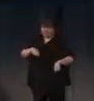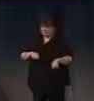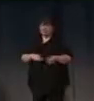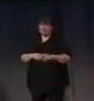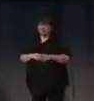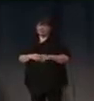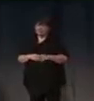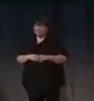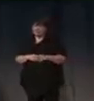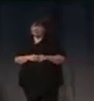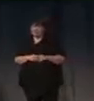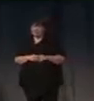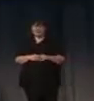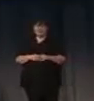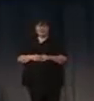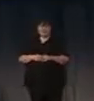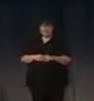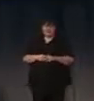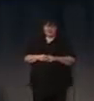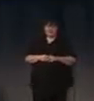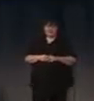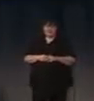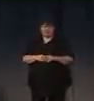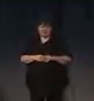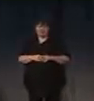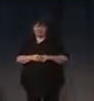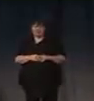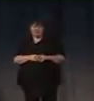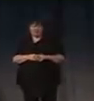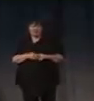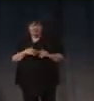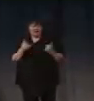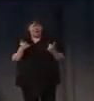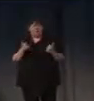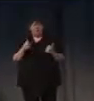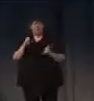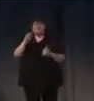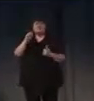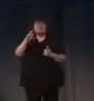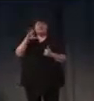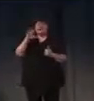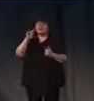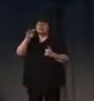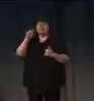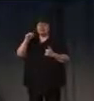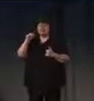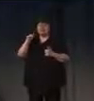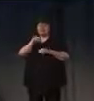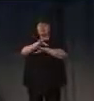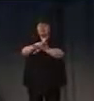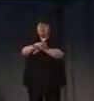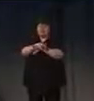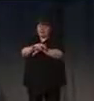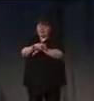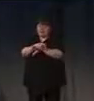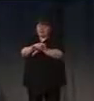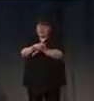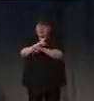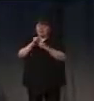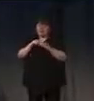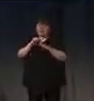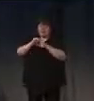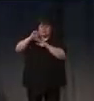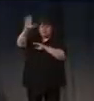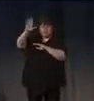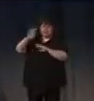it's get really kind of social spiders. And we are trying to send social spiders into the International Space Station. And